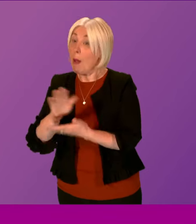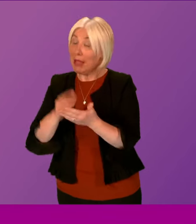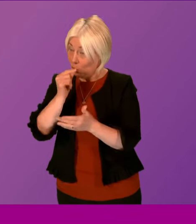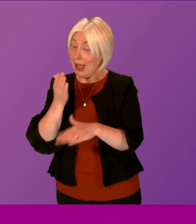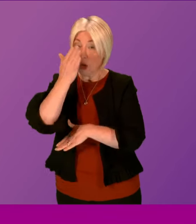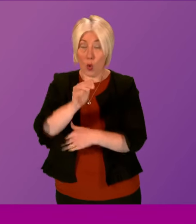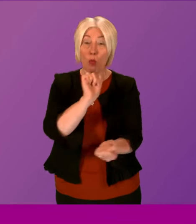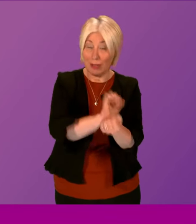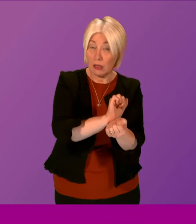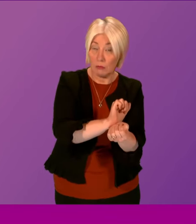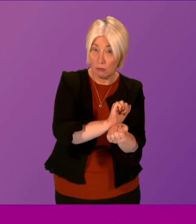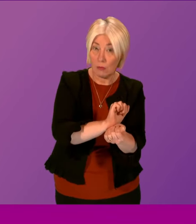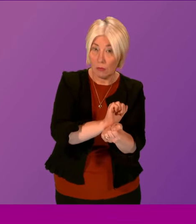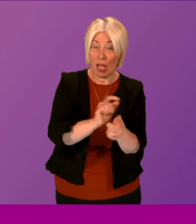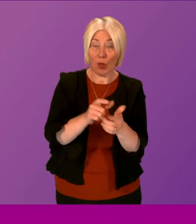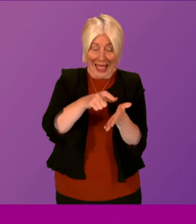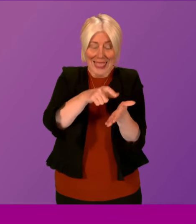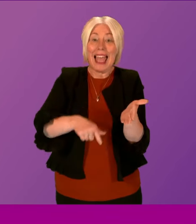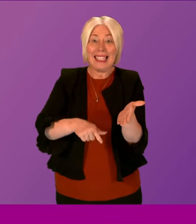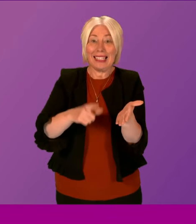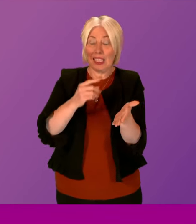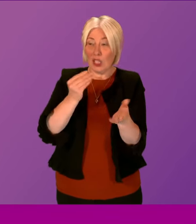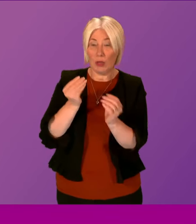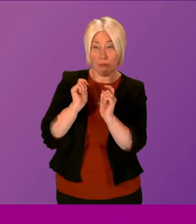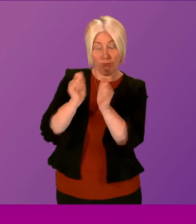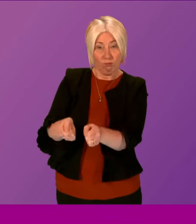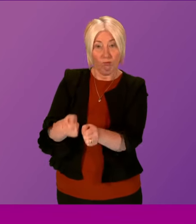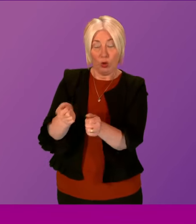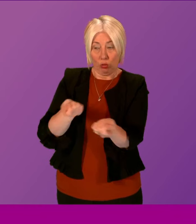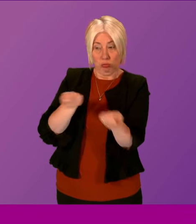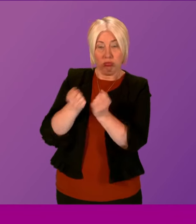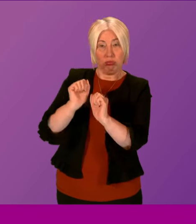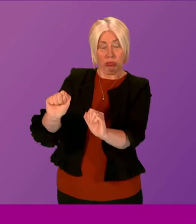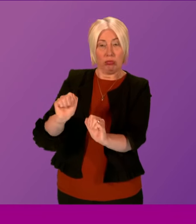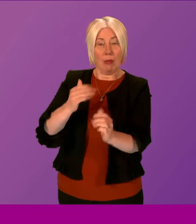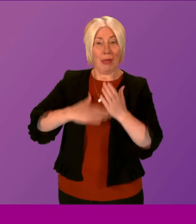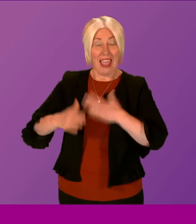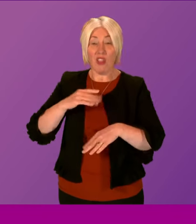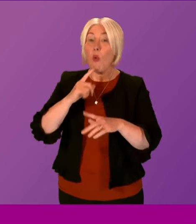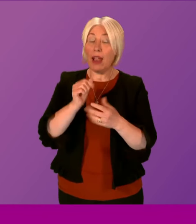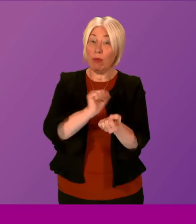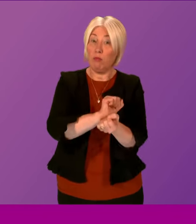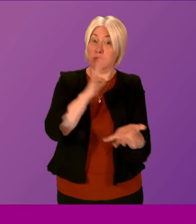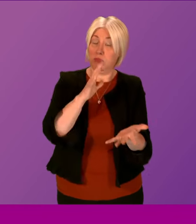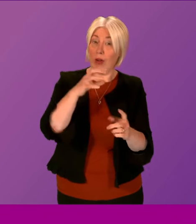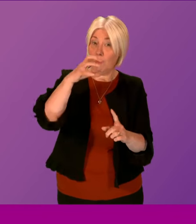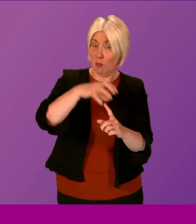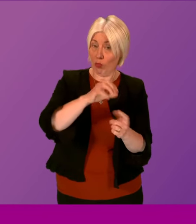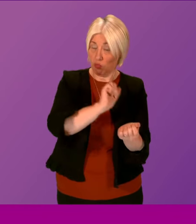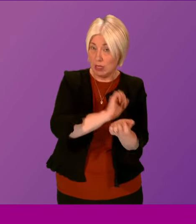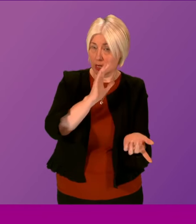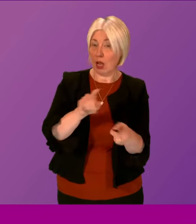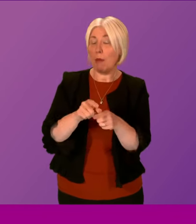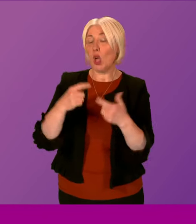Licence conditions, of course, can also be put in place to manage behaviour on release from custody. They can be monitored by justice social work